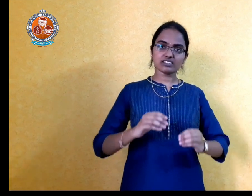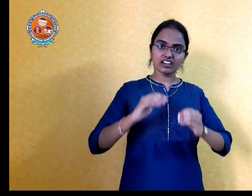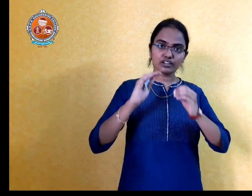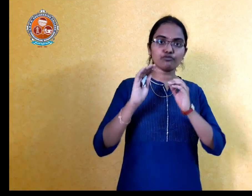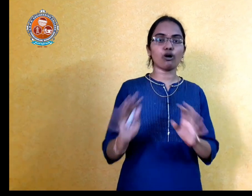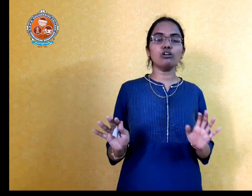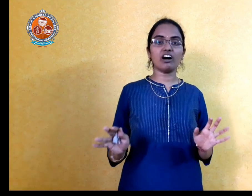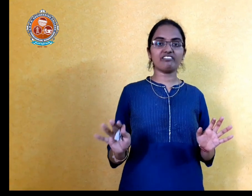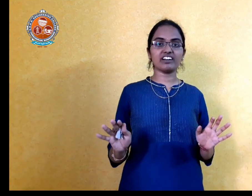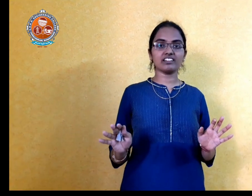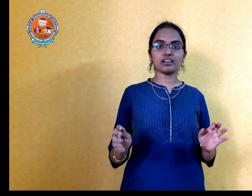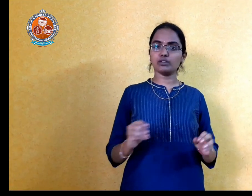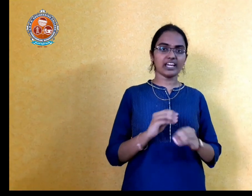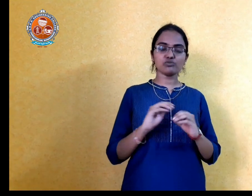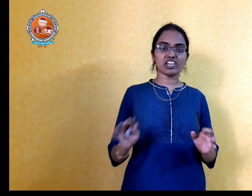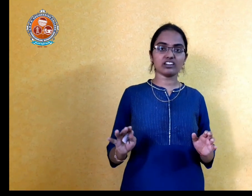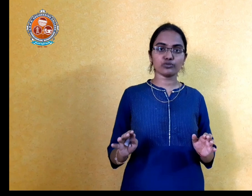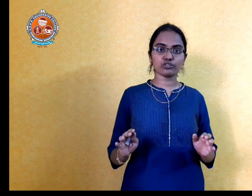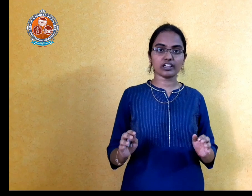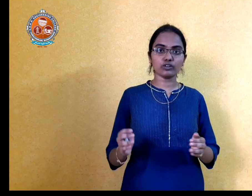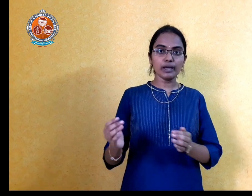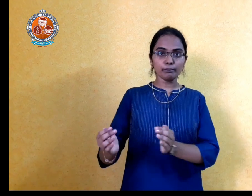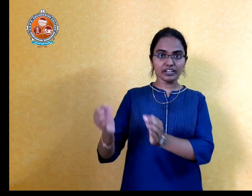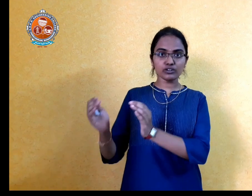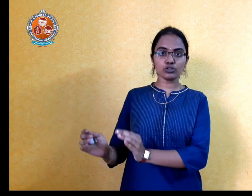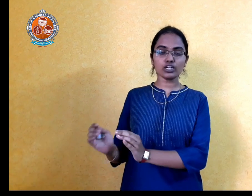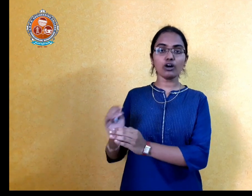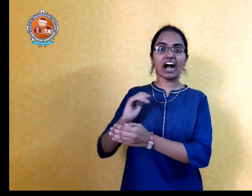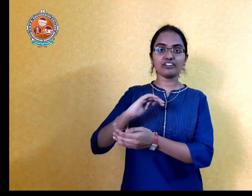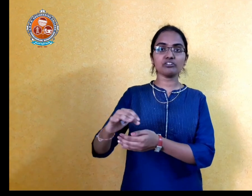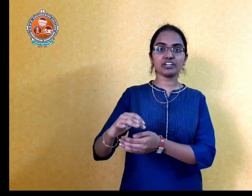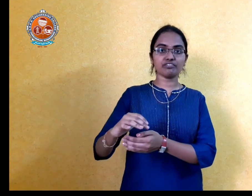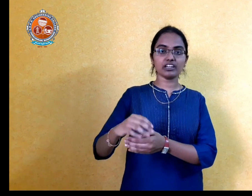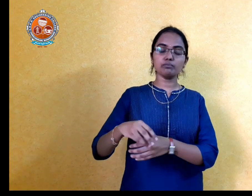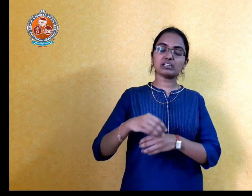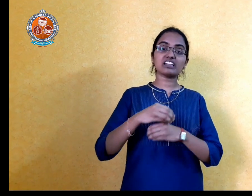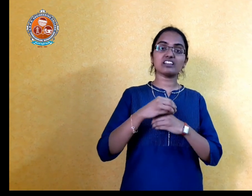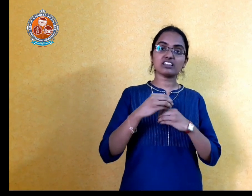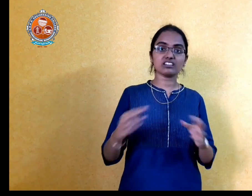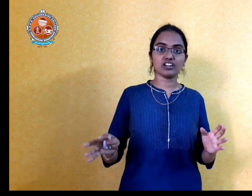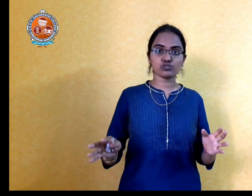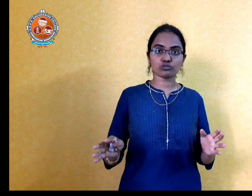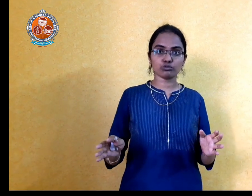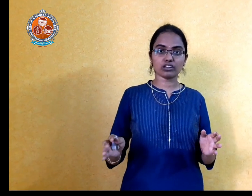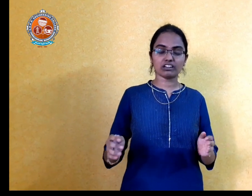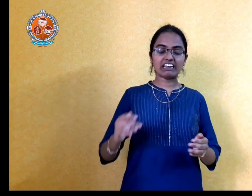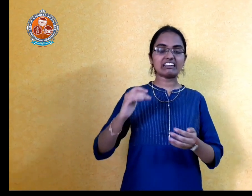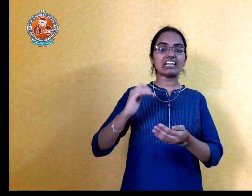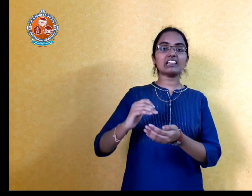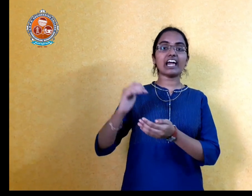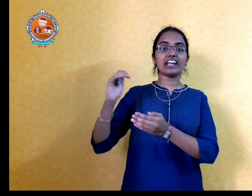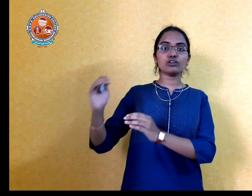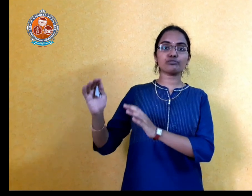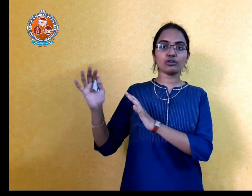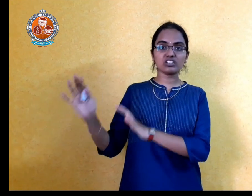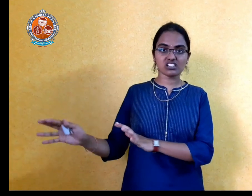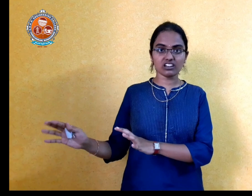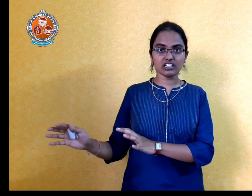sir follow ava, nanday. Mire eem chayayalam sule. Me nundi hard work yibande yin meeta gandhu sir e choos kundain. Till the end of your journey,